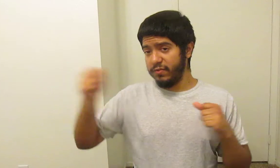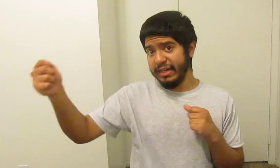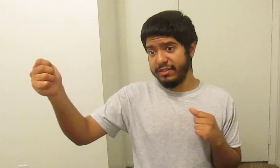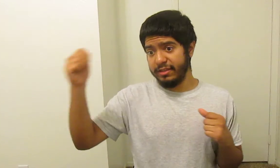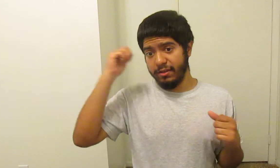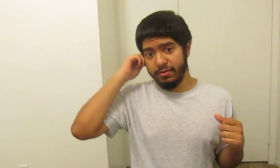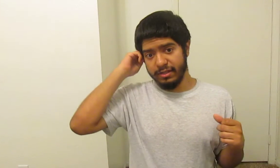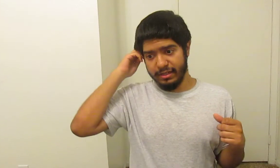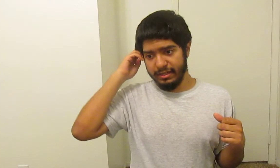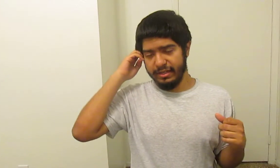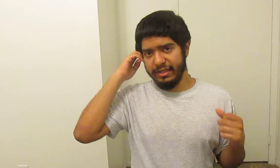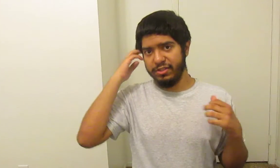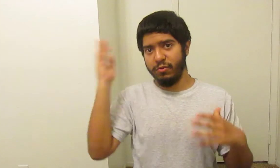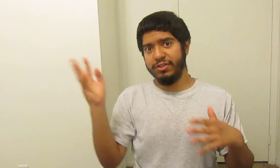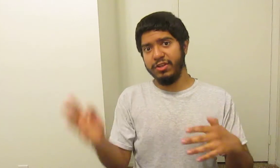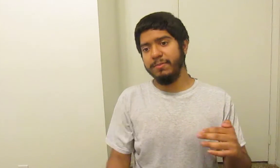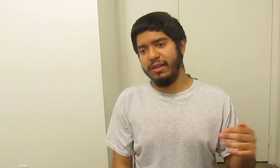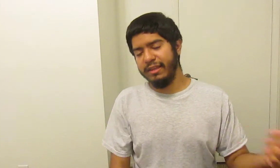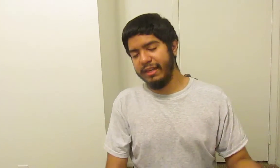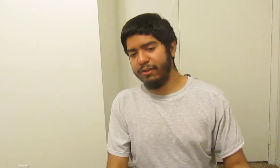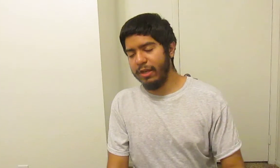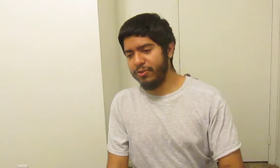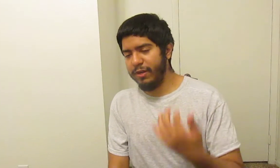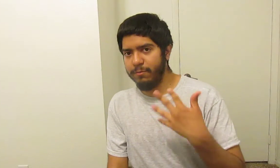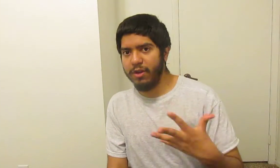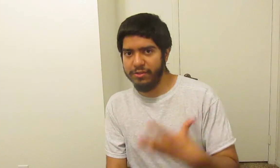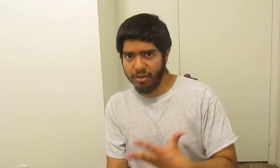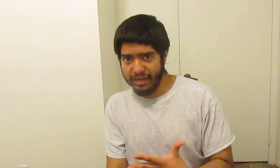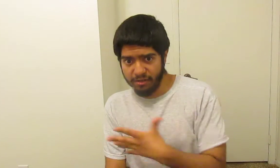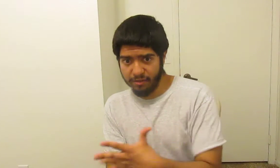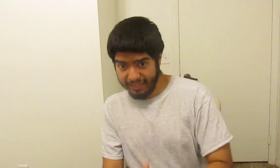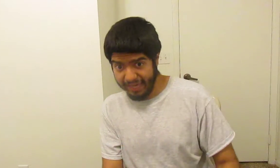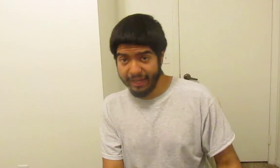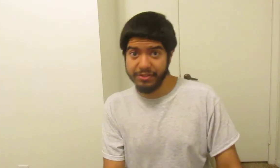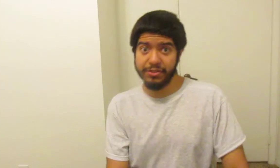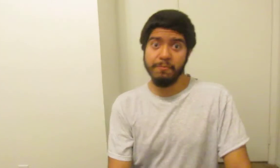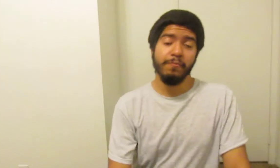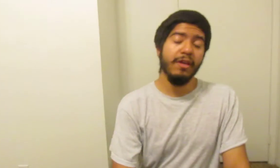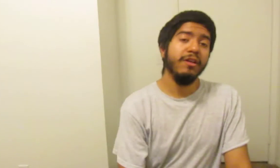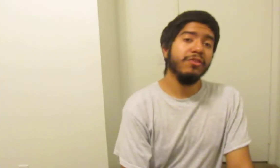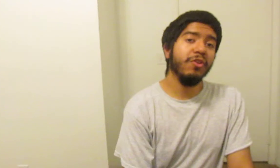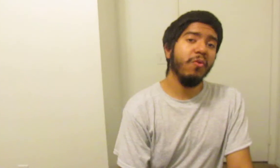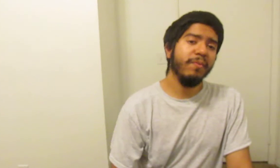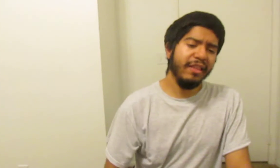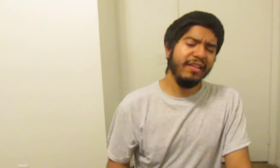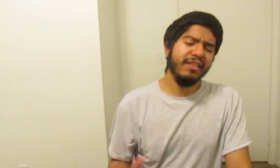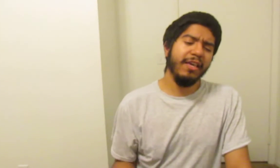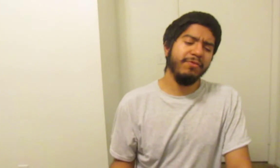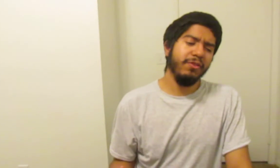fighting skills, and he just works jobs that he graduated from college at an early age. So, at least it gives you